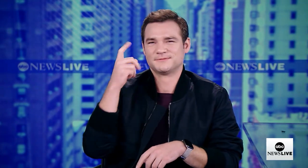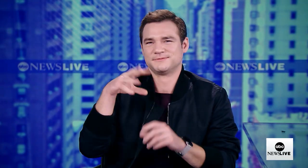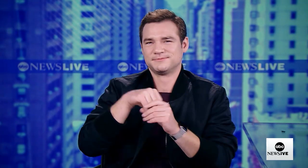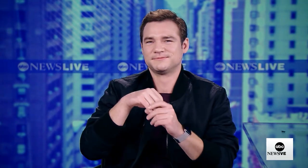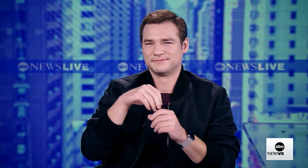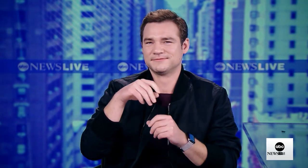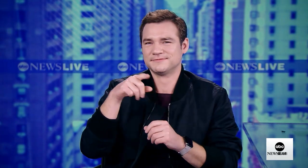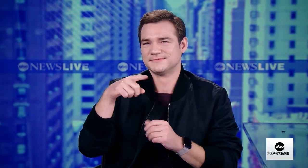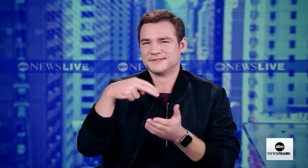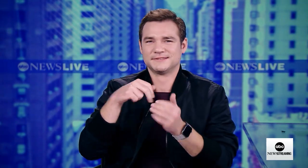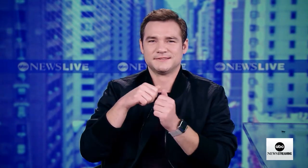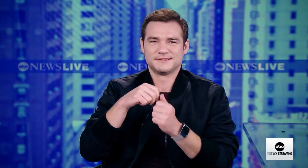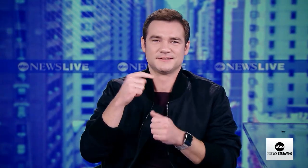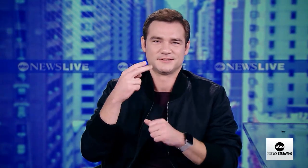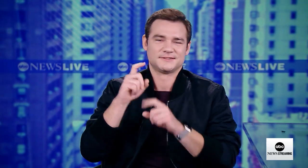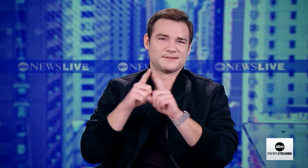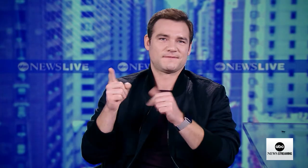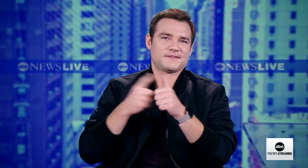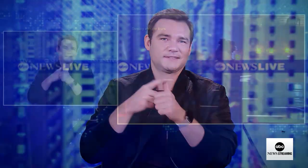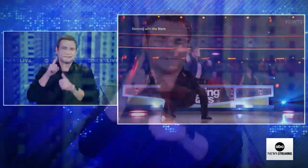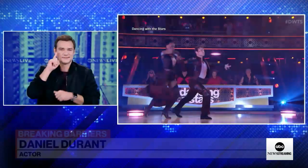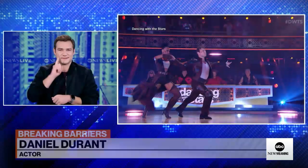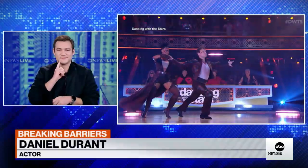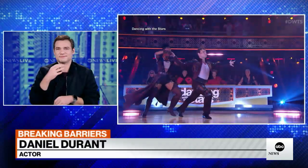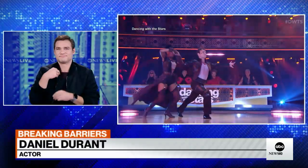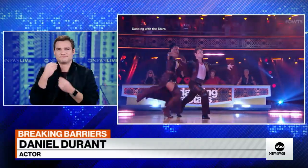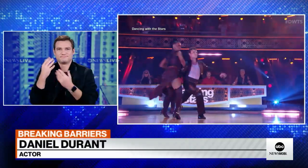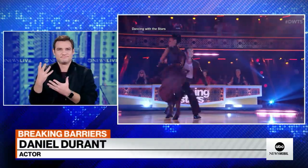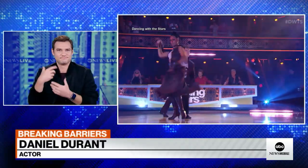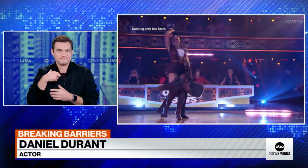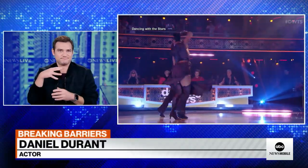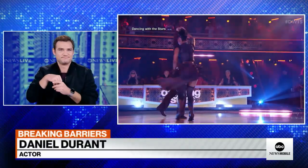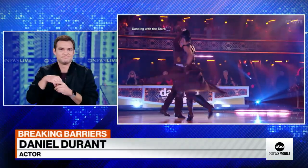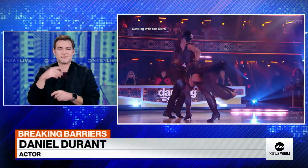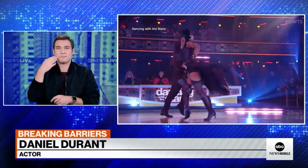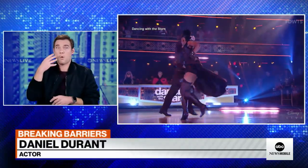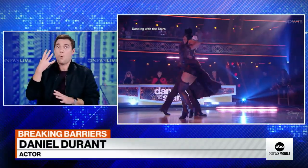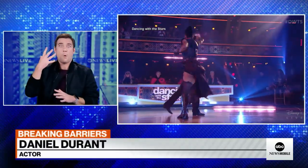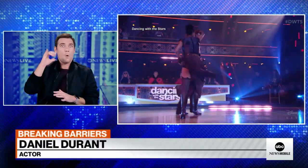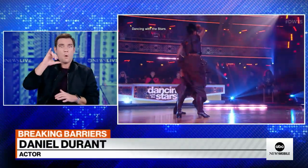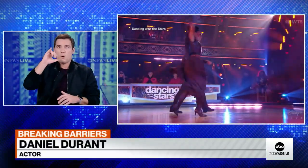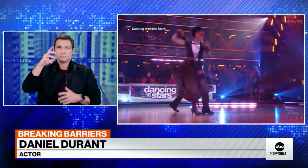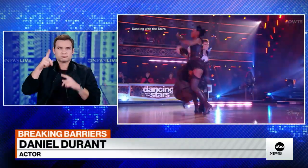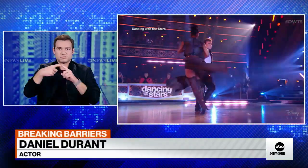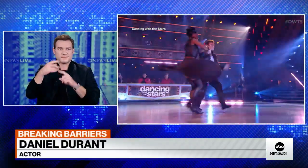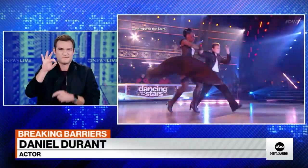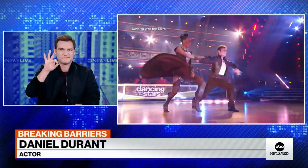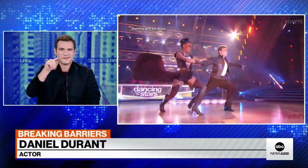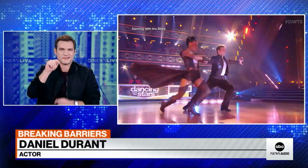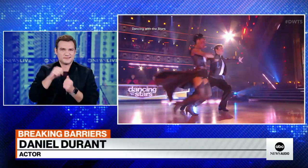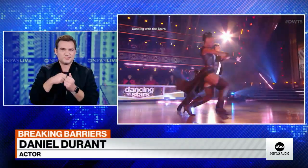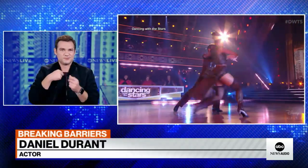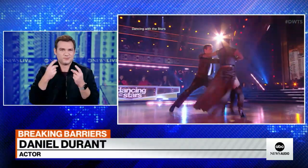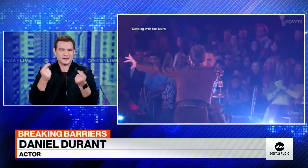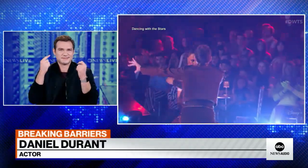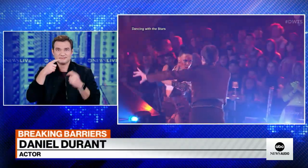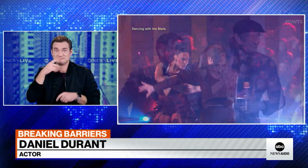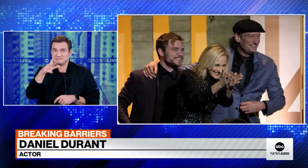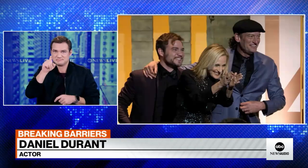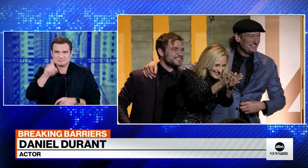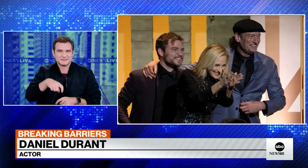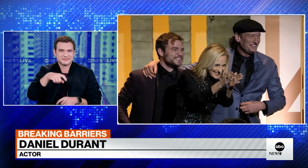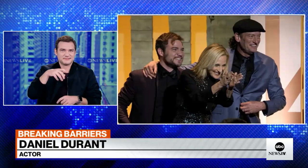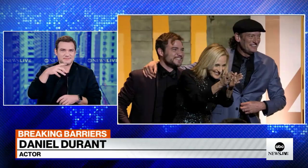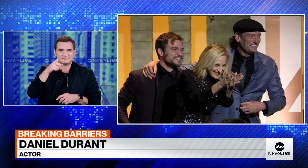Matlin because she's been on. She was the first deaf person on Dancing with the Stars, so I let her know that I was going to be involved, and she